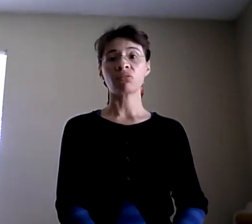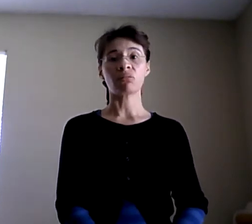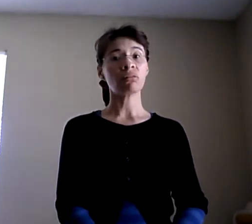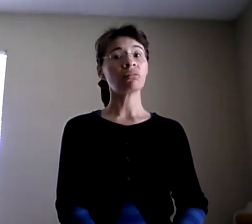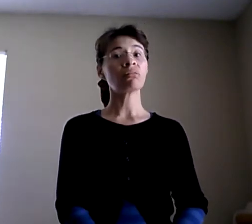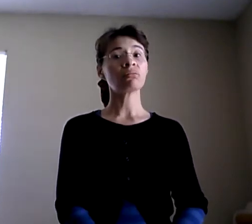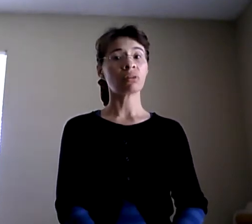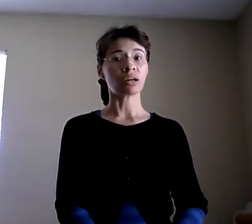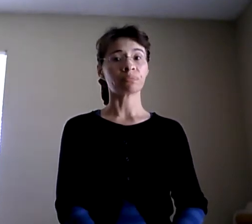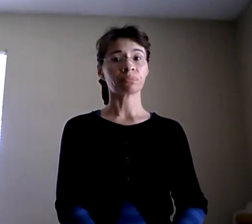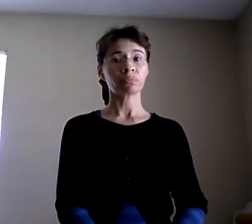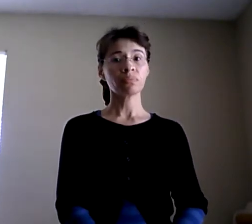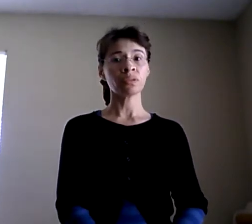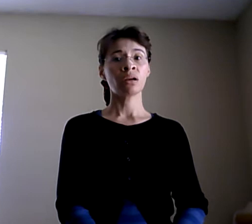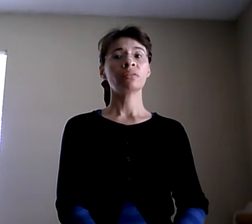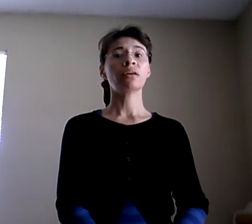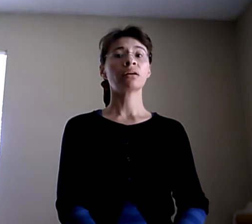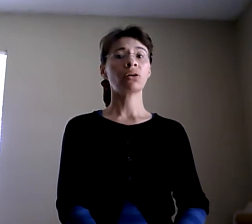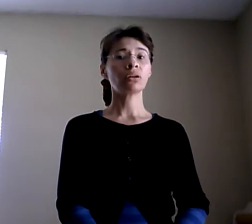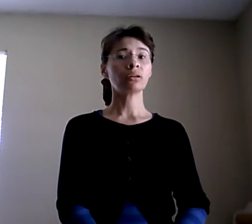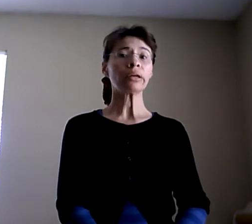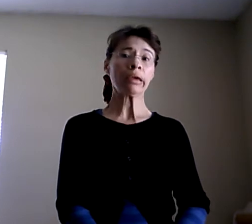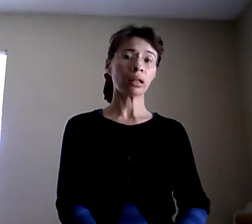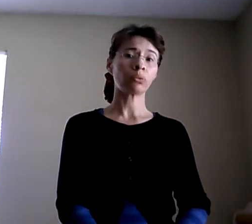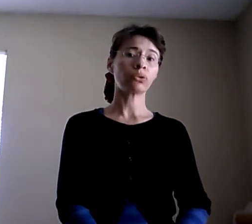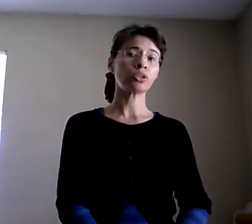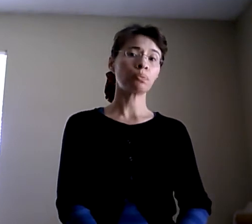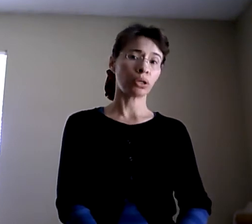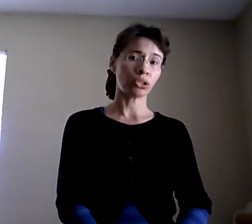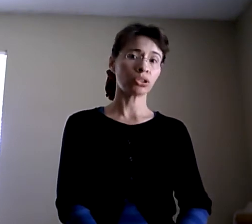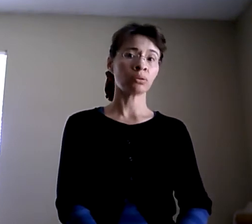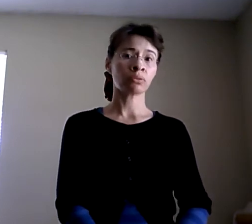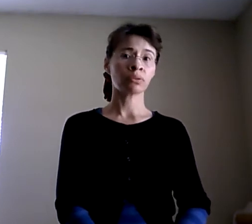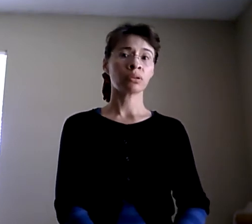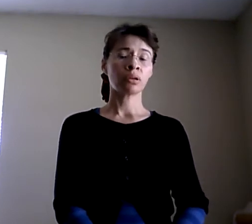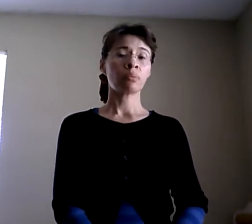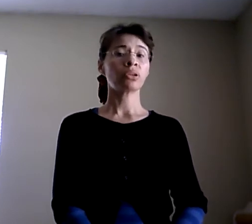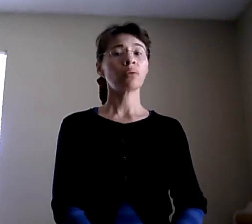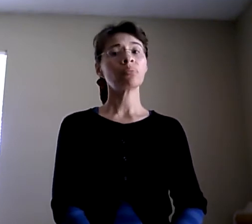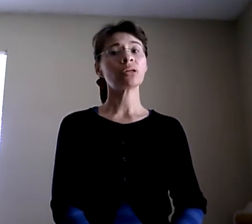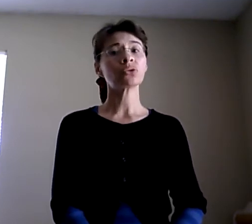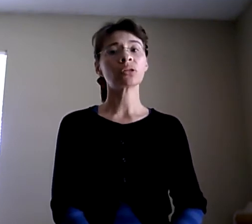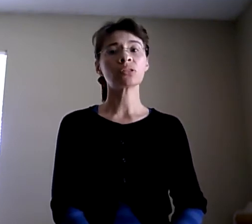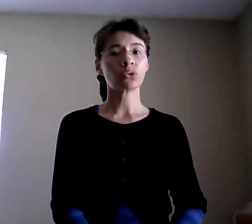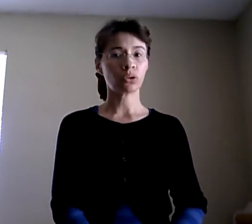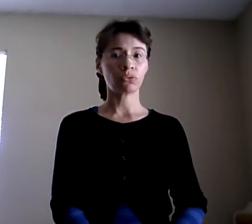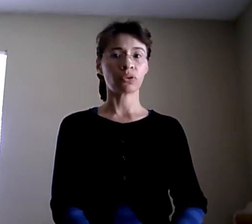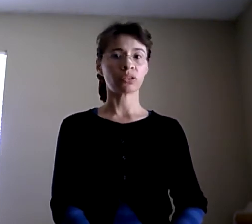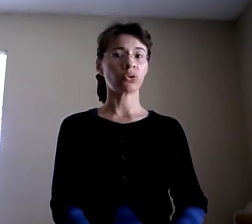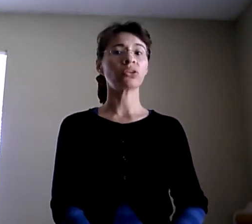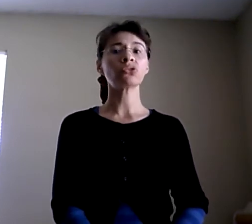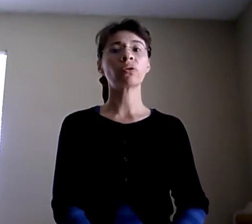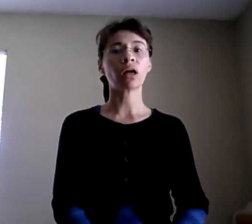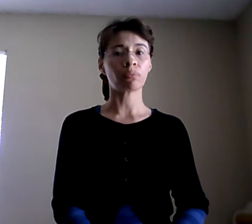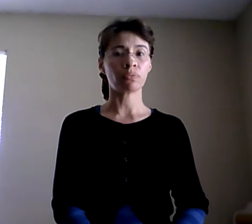a long way. You cochlear implants help with the speech. So every person is so different. it doesn't help